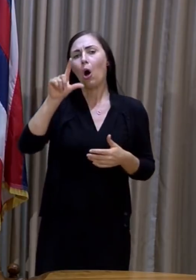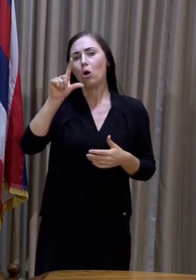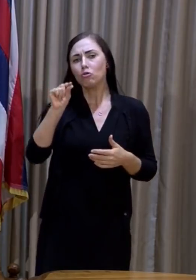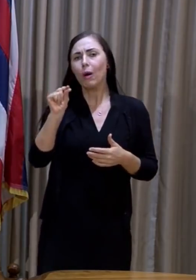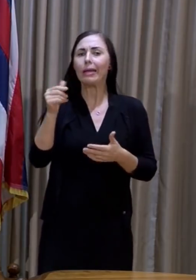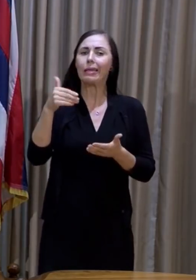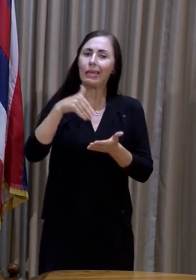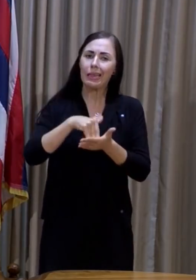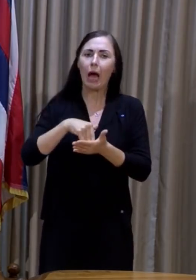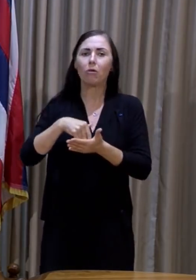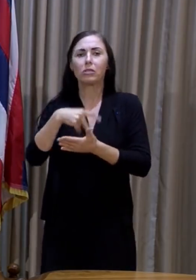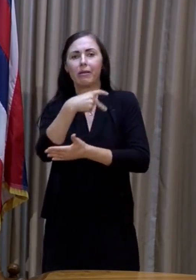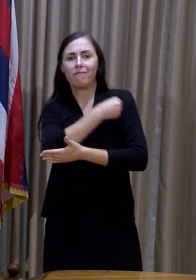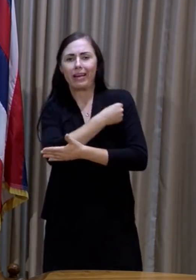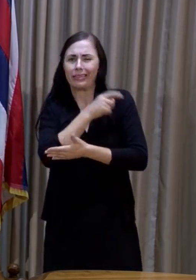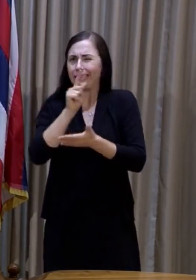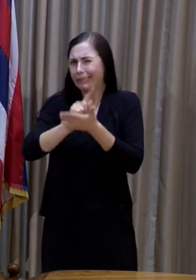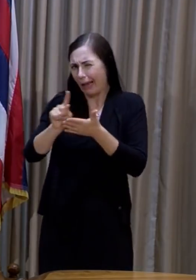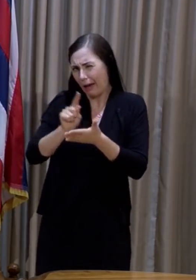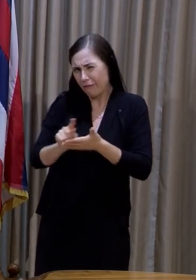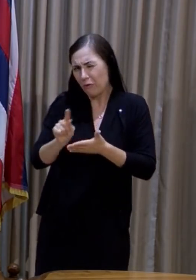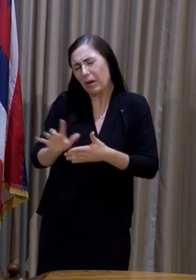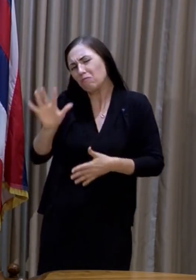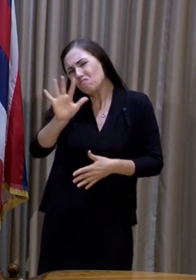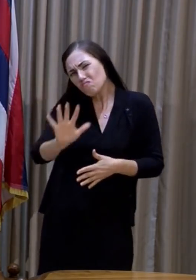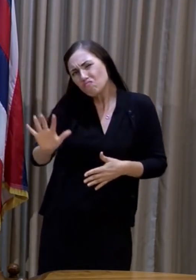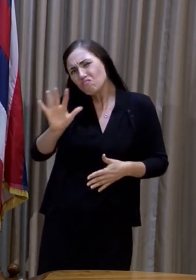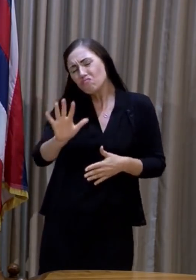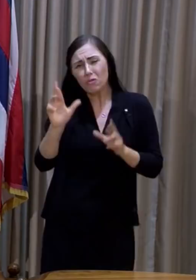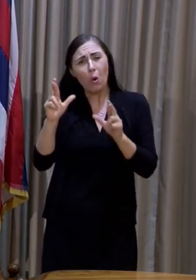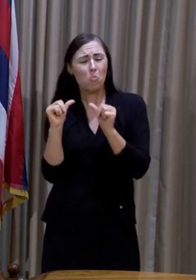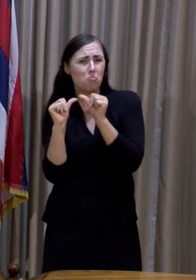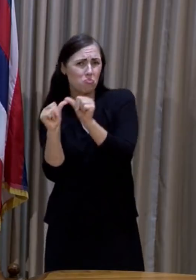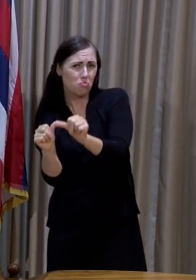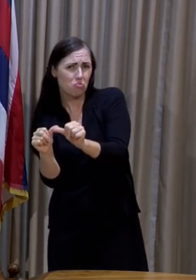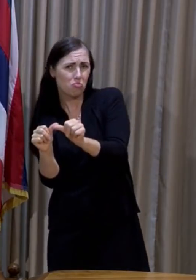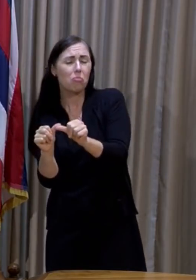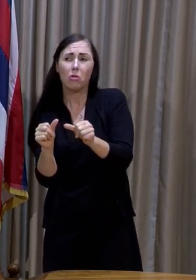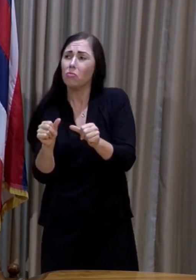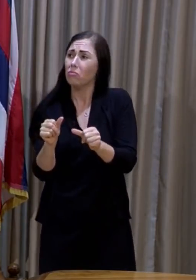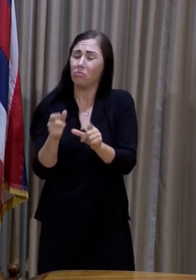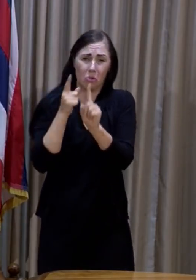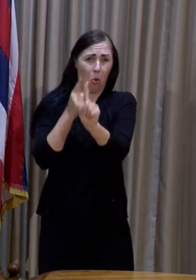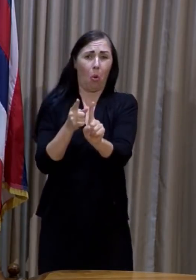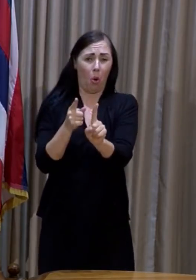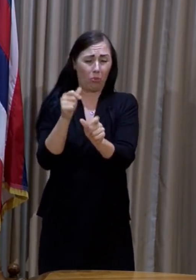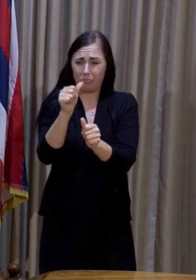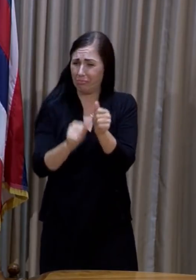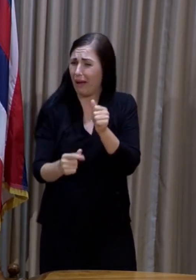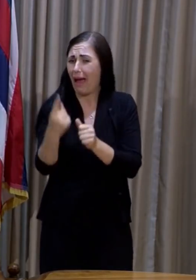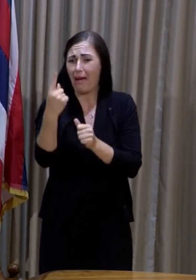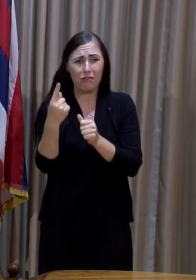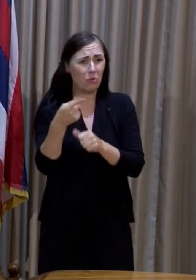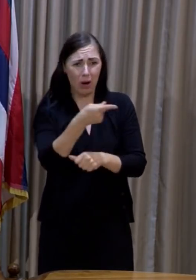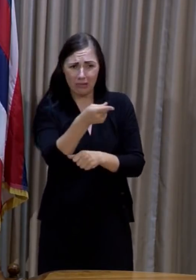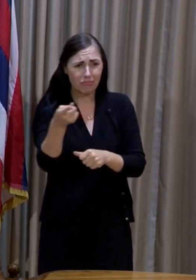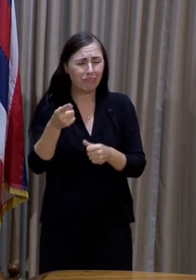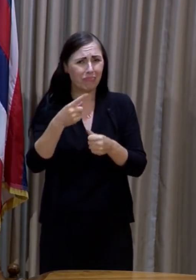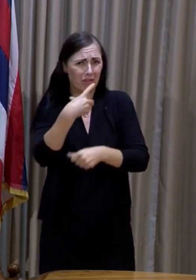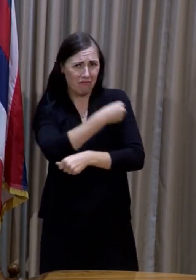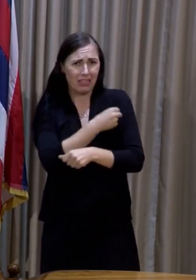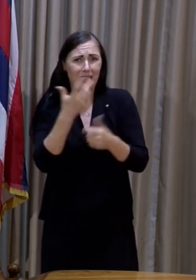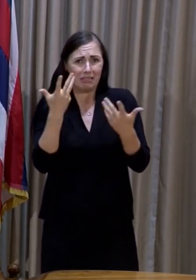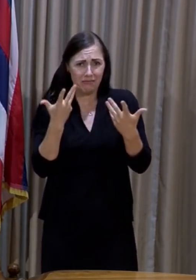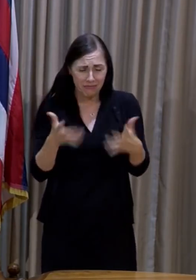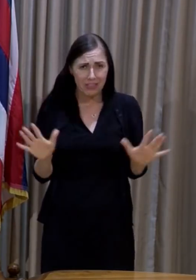per week range. And so, we hope that that's sustained because we really would like for everybody to get vaccinated in order to create a safer community